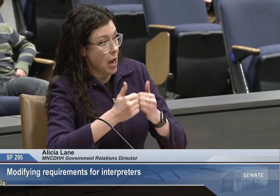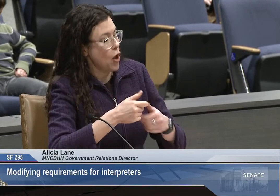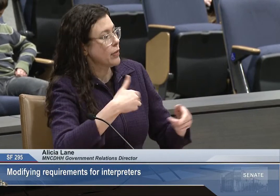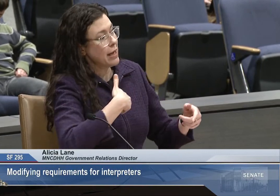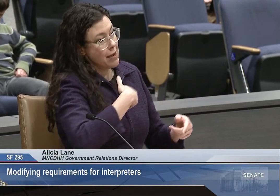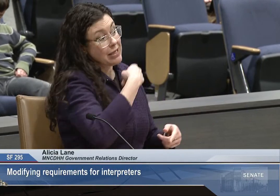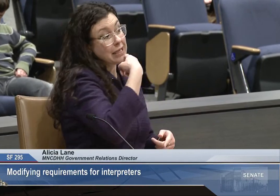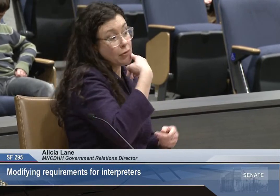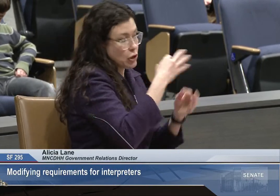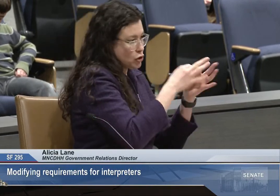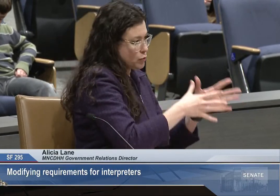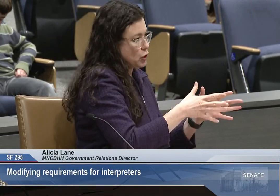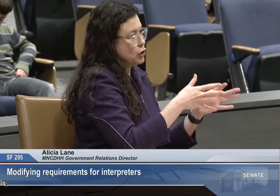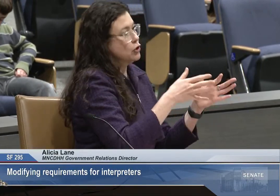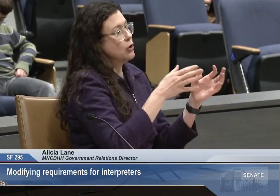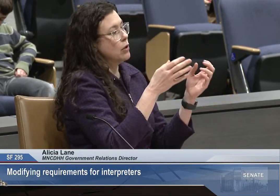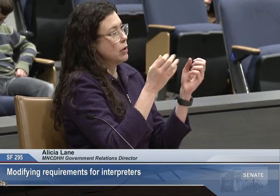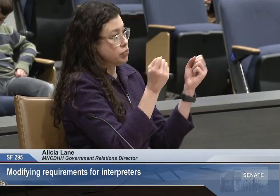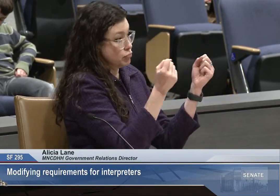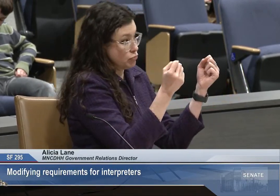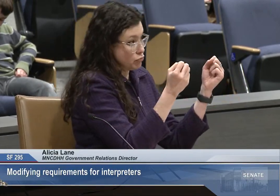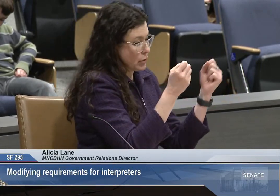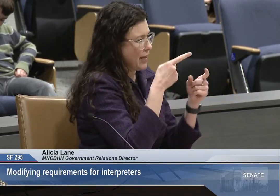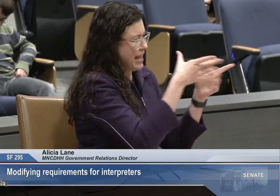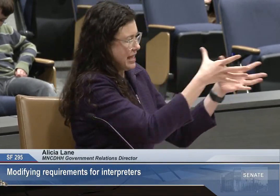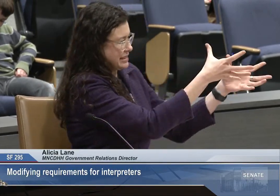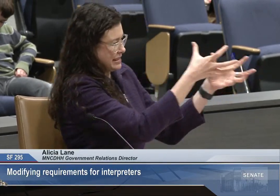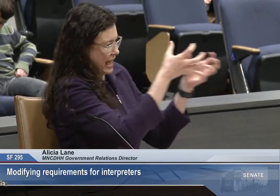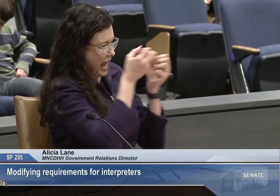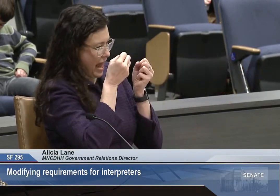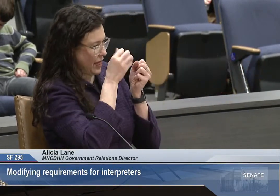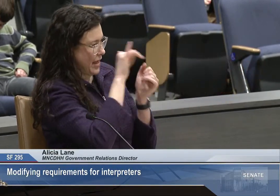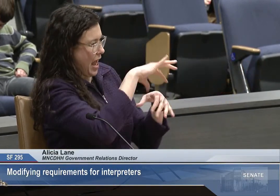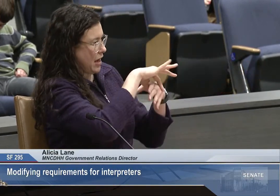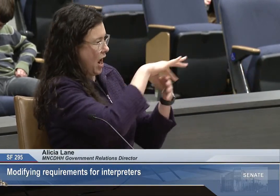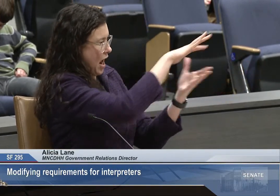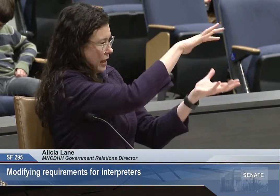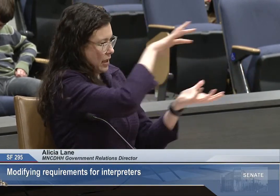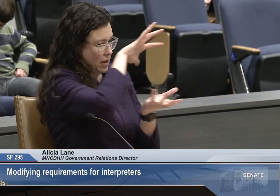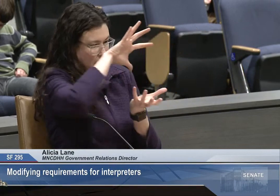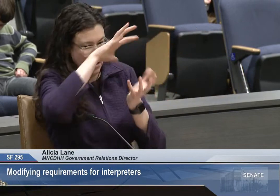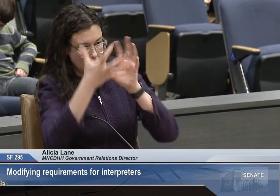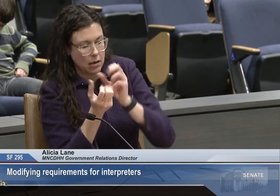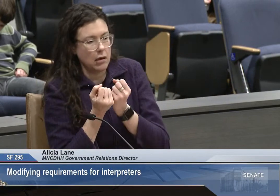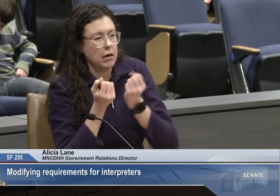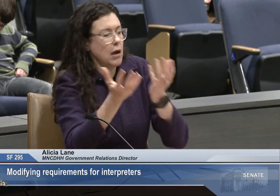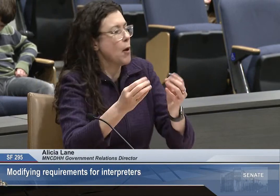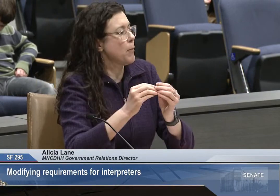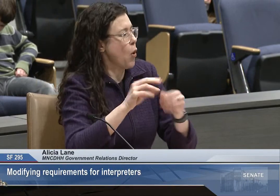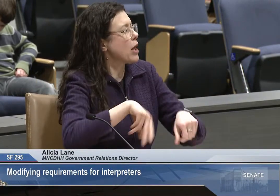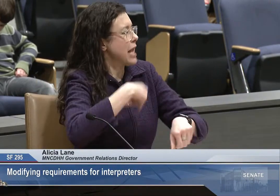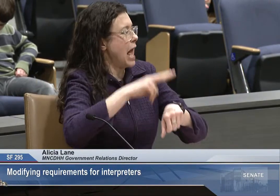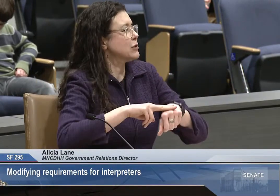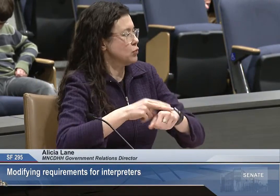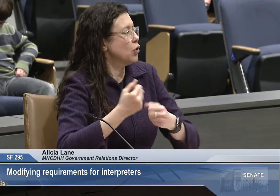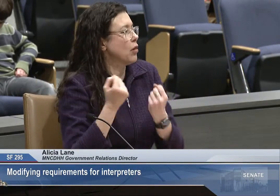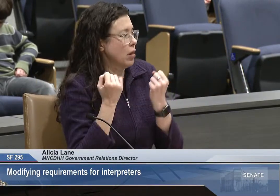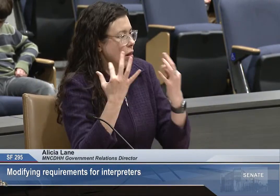ASL. But how this works is that then, with the CDI, you would have a hearing interpreter who would take the